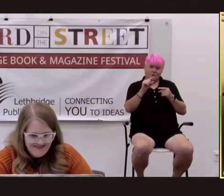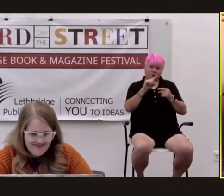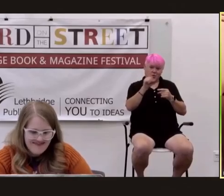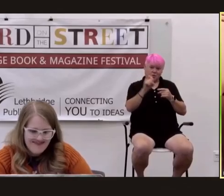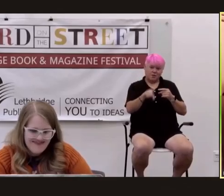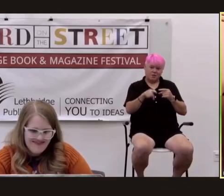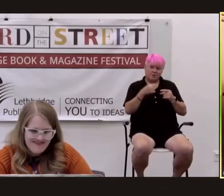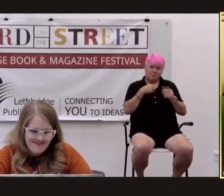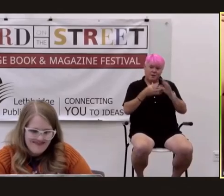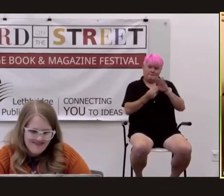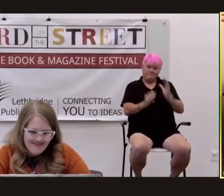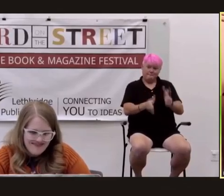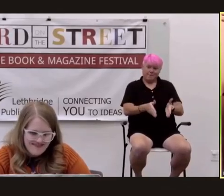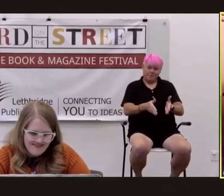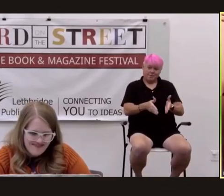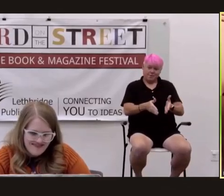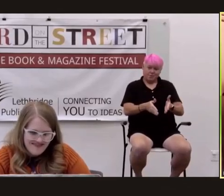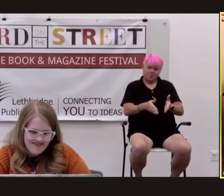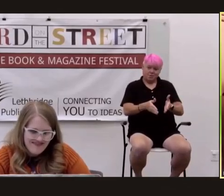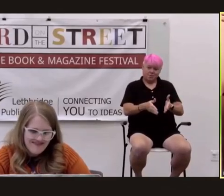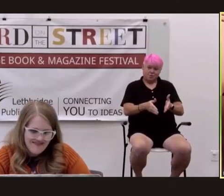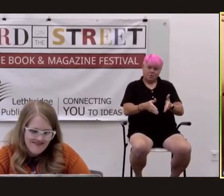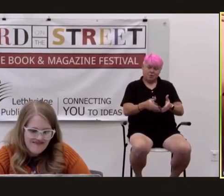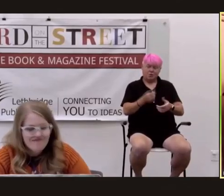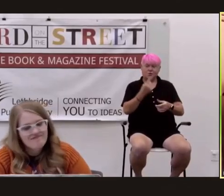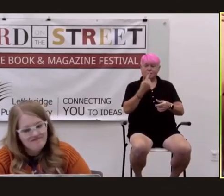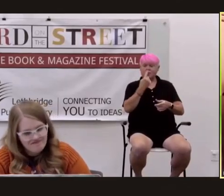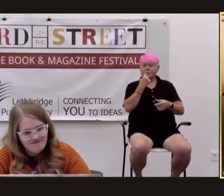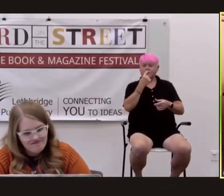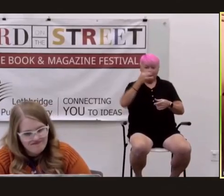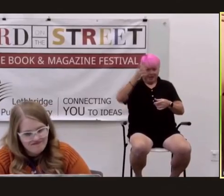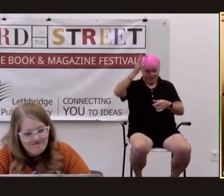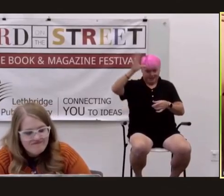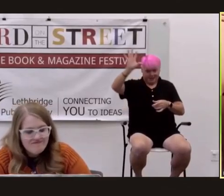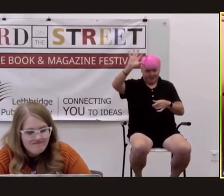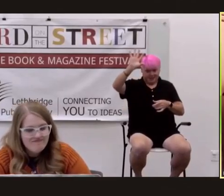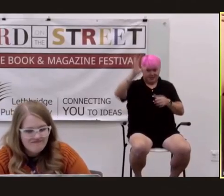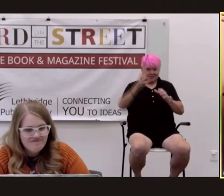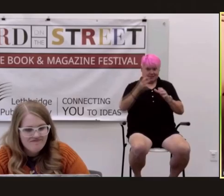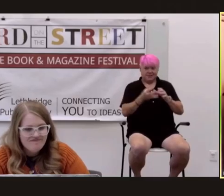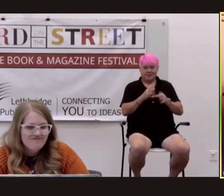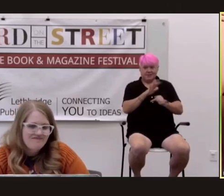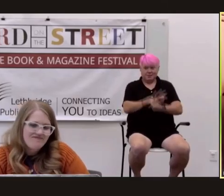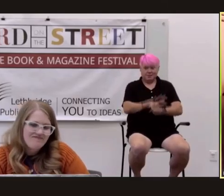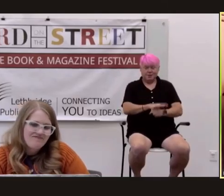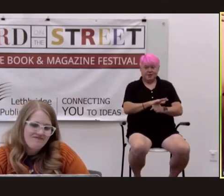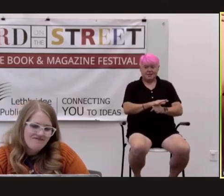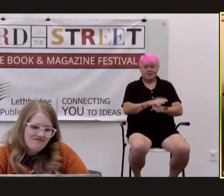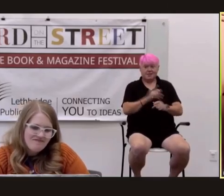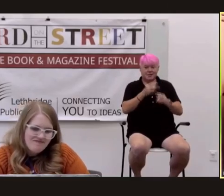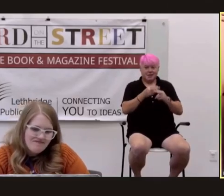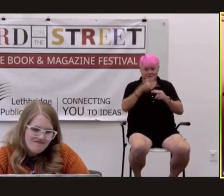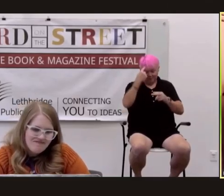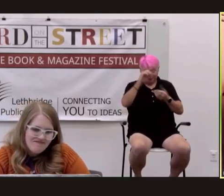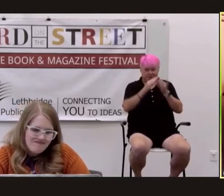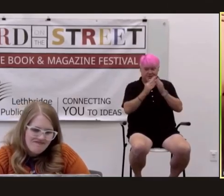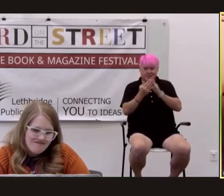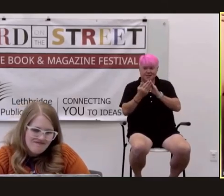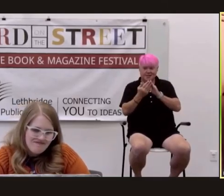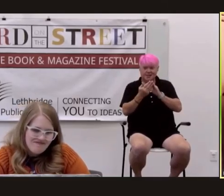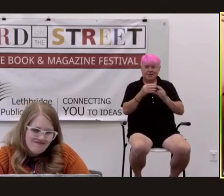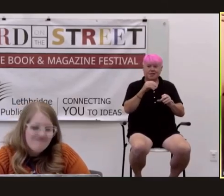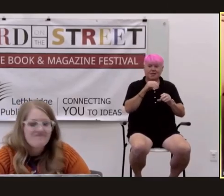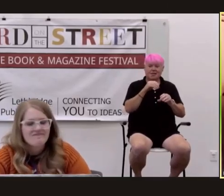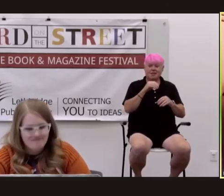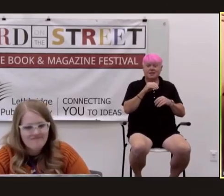is red deer press named for the city in alberta it started out as red deer college